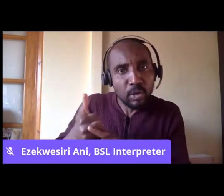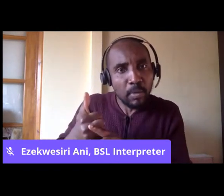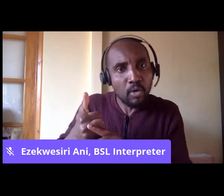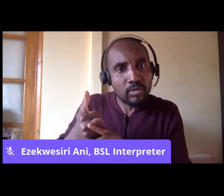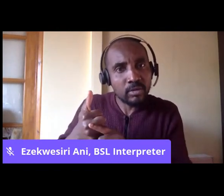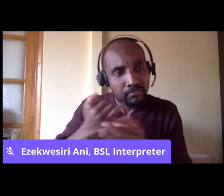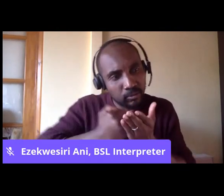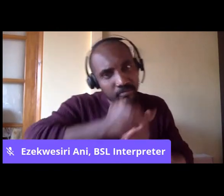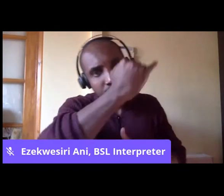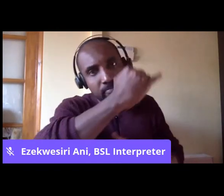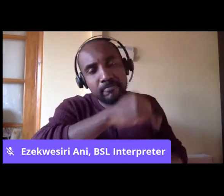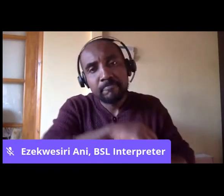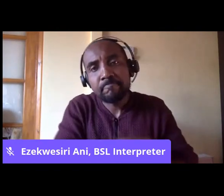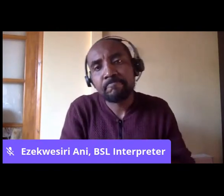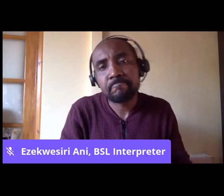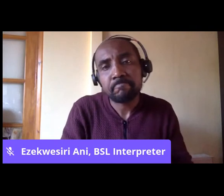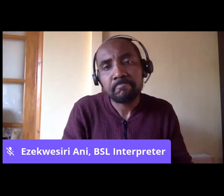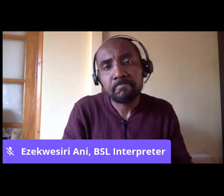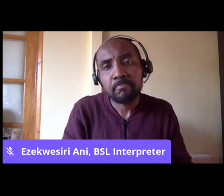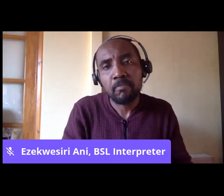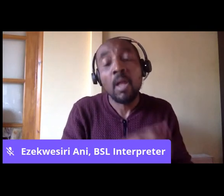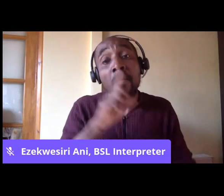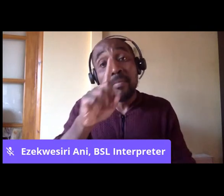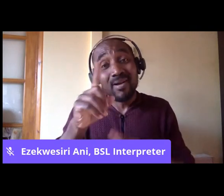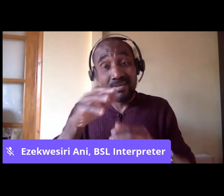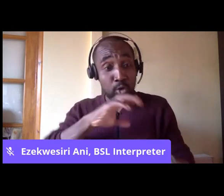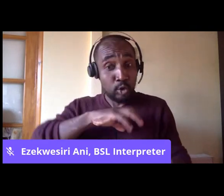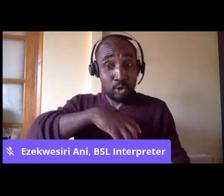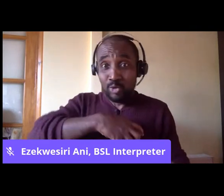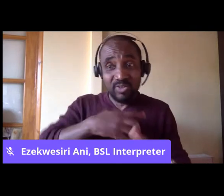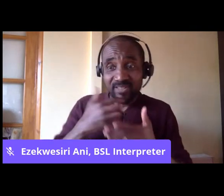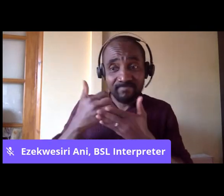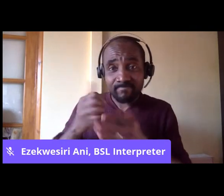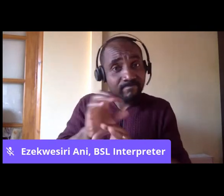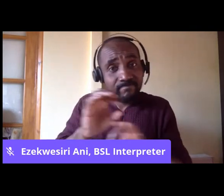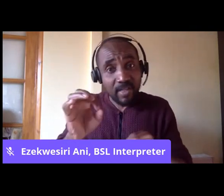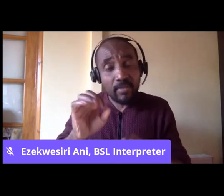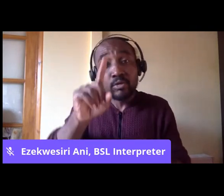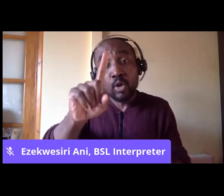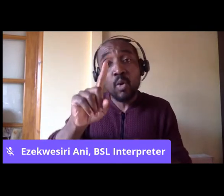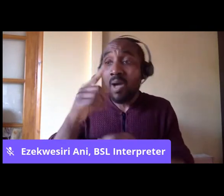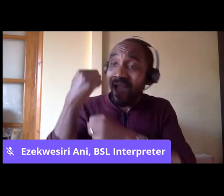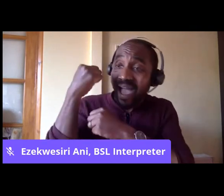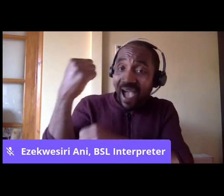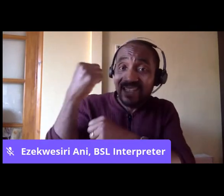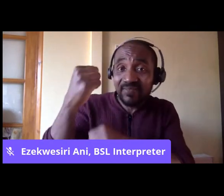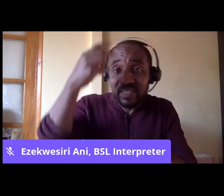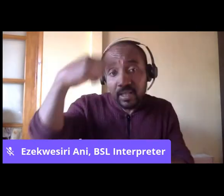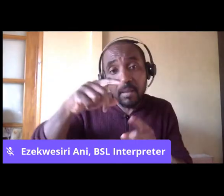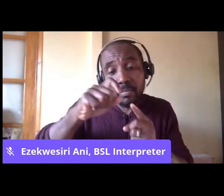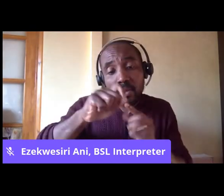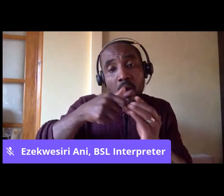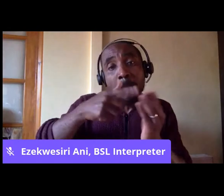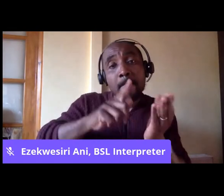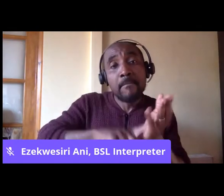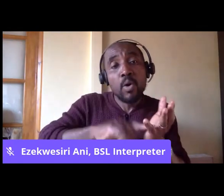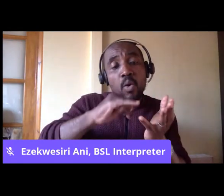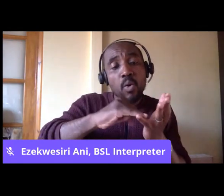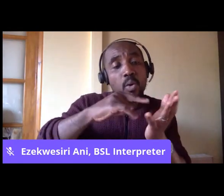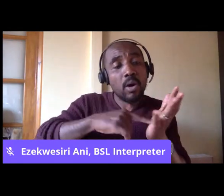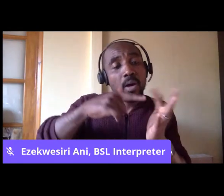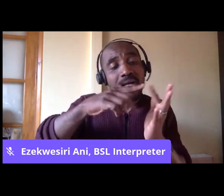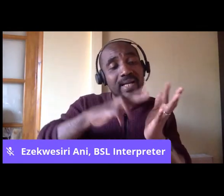left to a group of activists, including Paul Stevenson, now OBE,